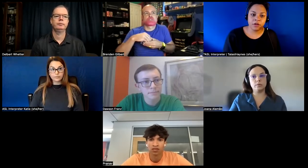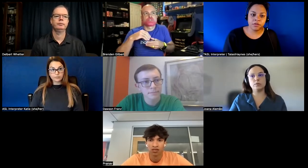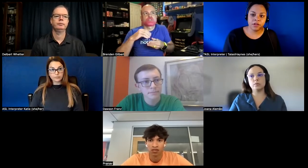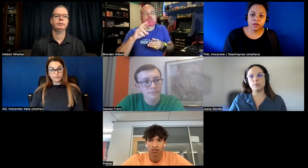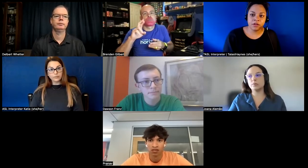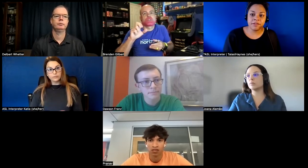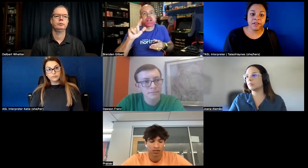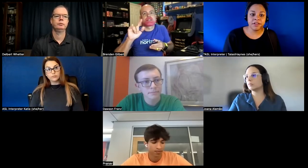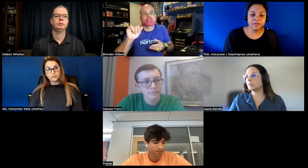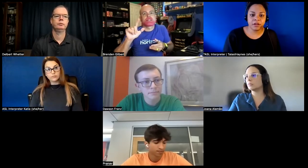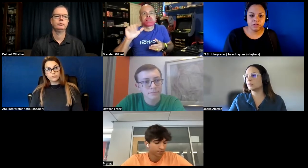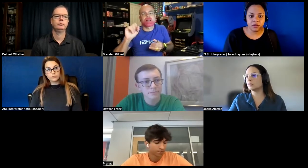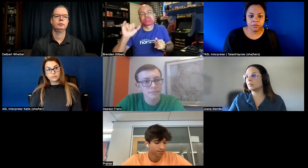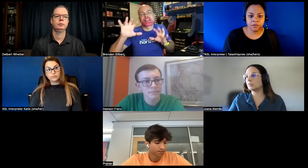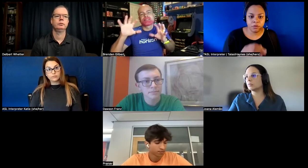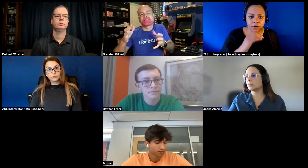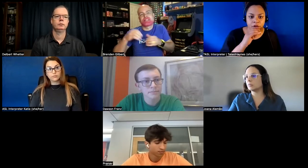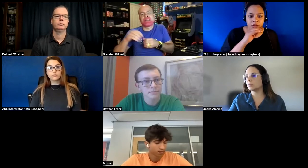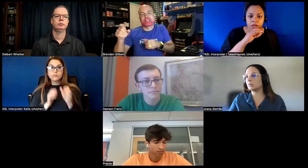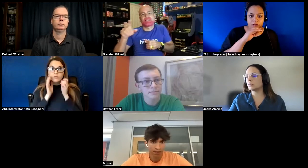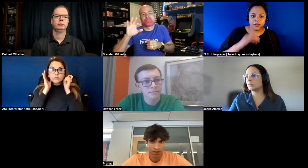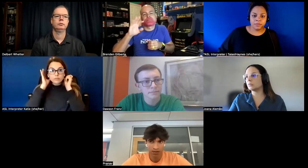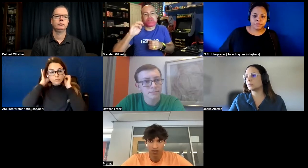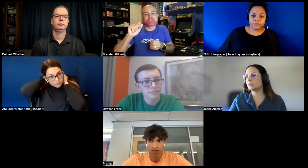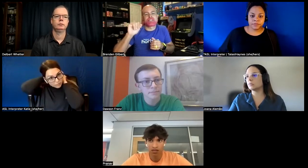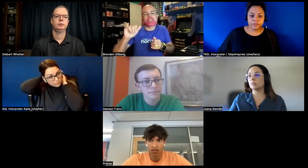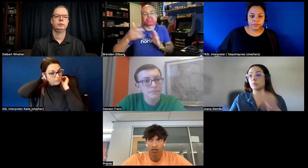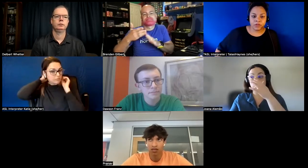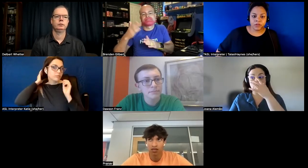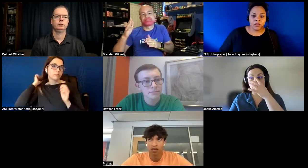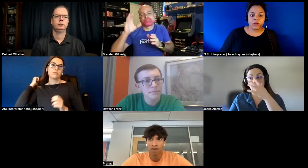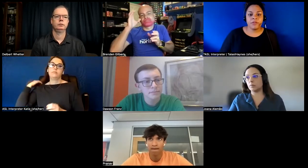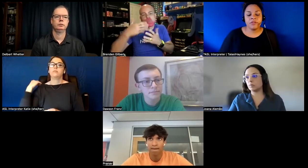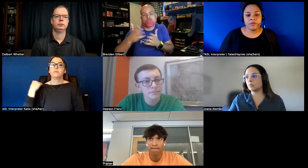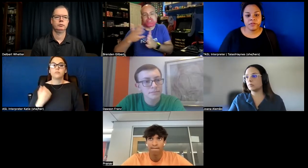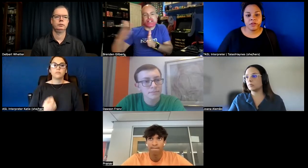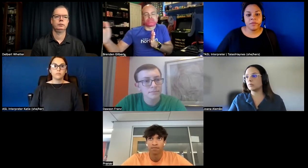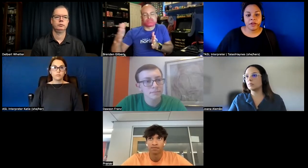done the um incentive concept before um um and this was in meta